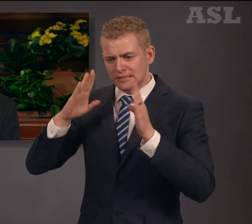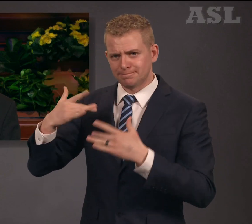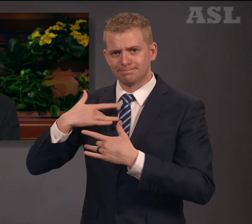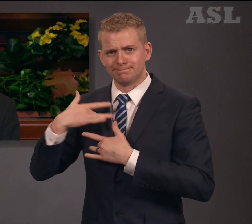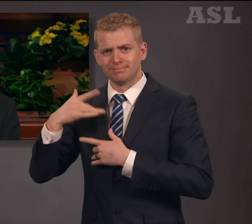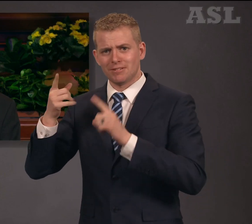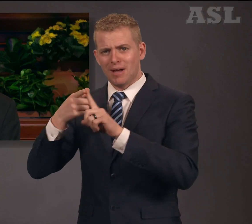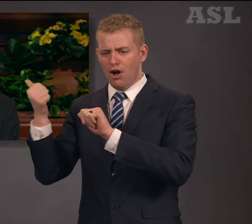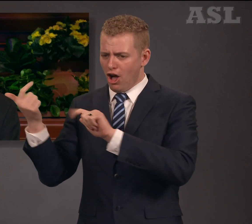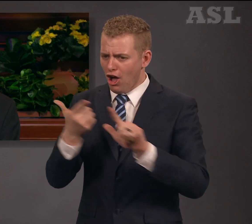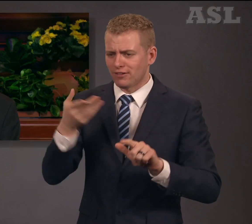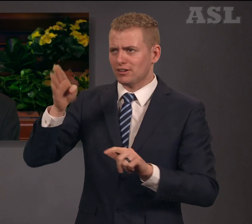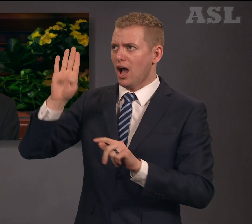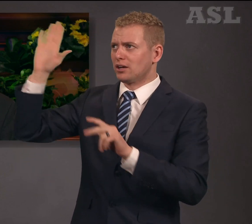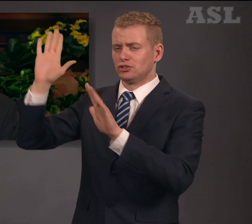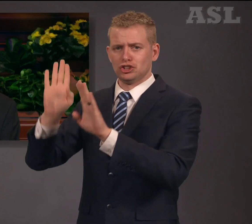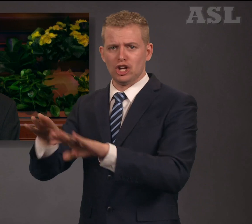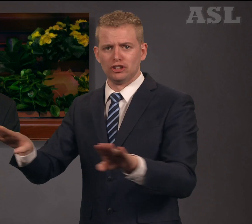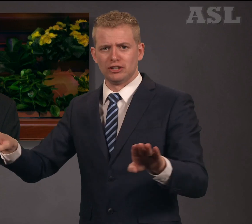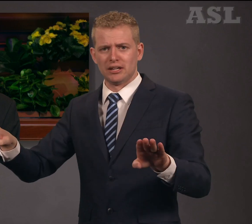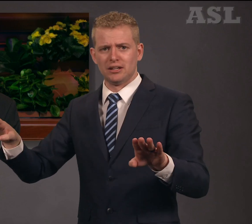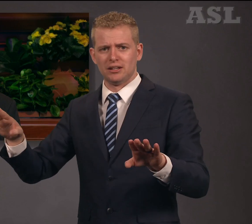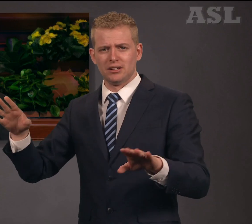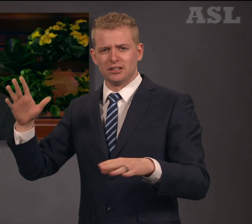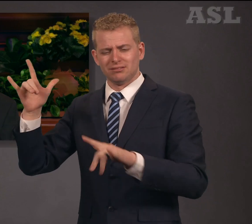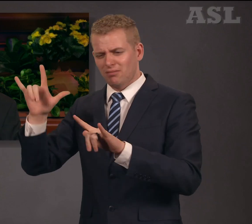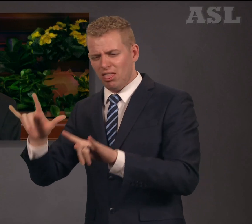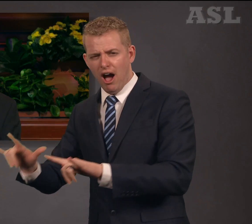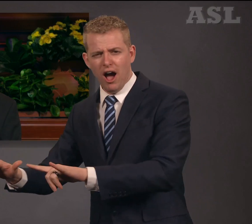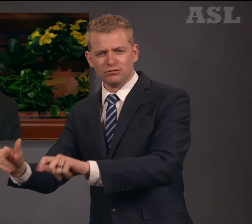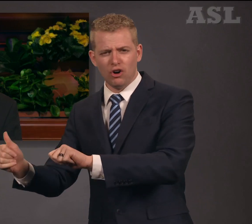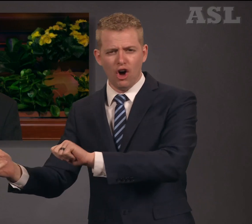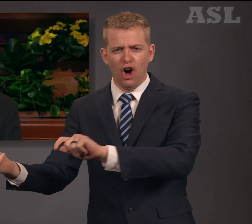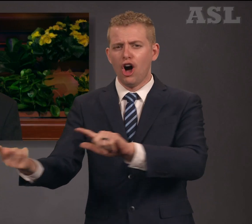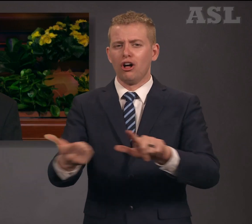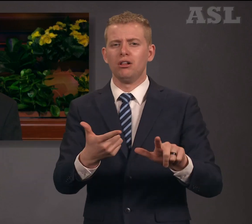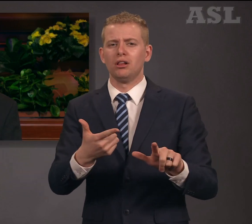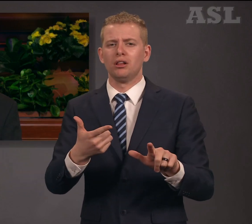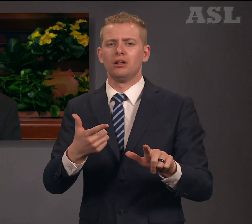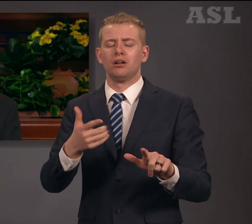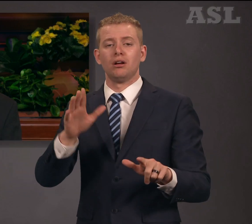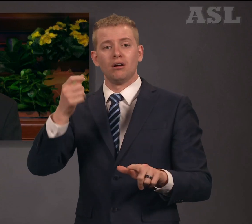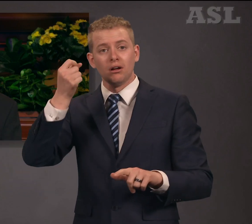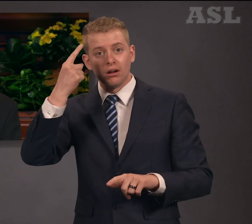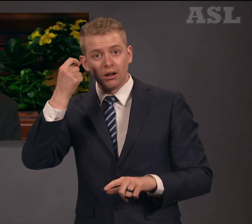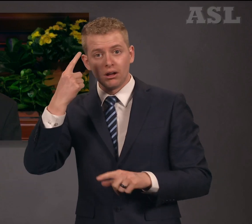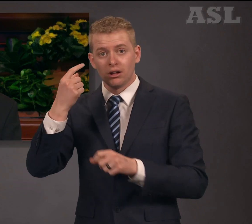all Heavenly Father's children. The Savior's invitation to come to Him